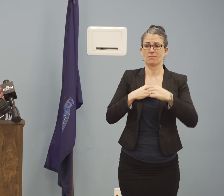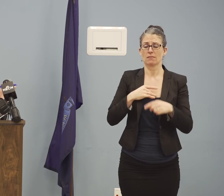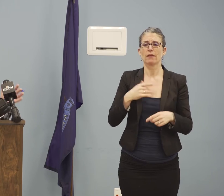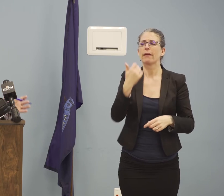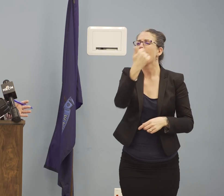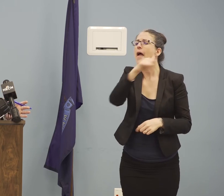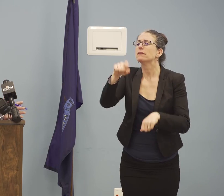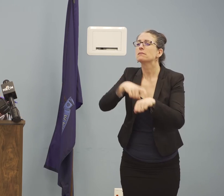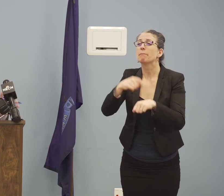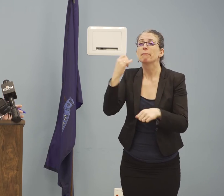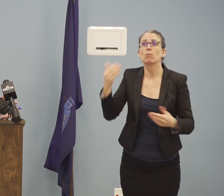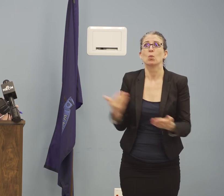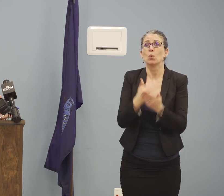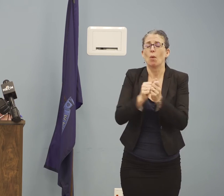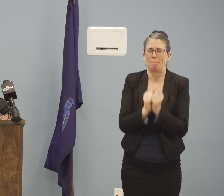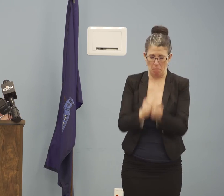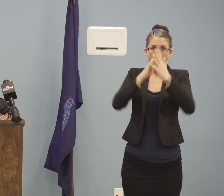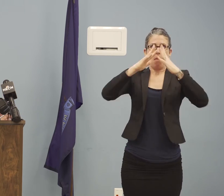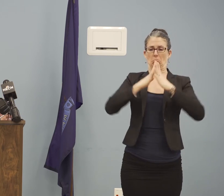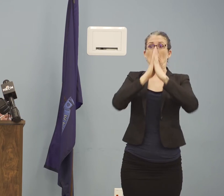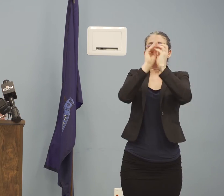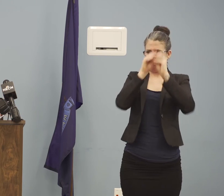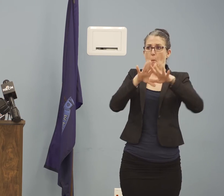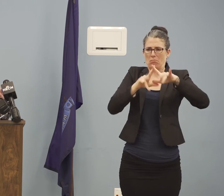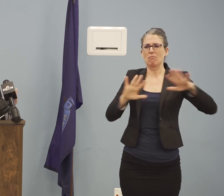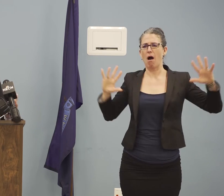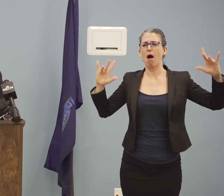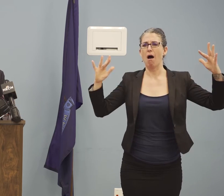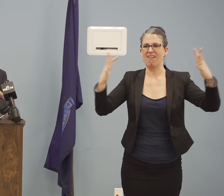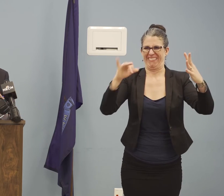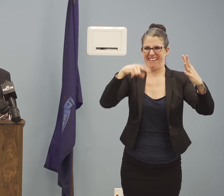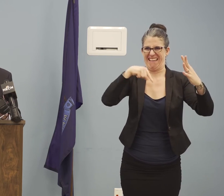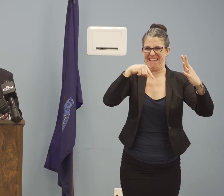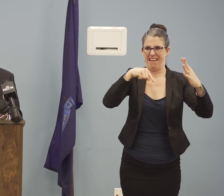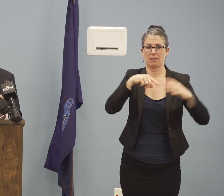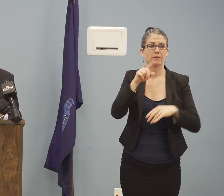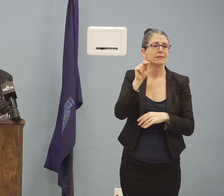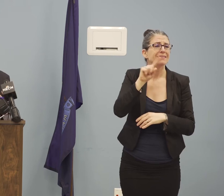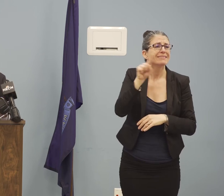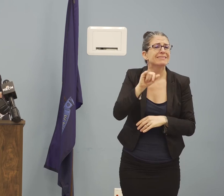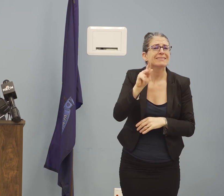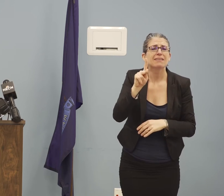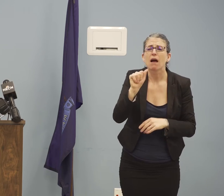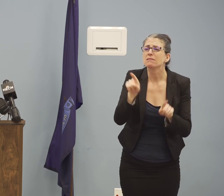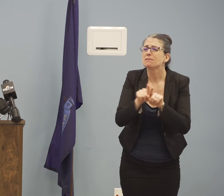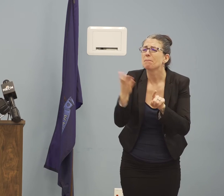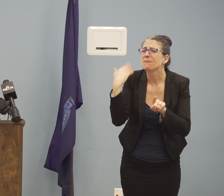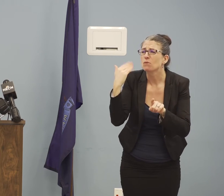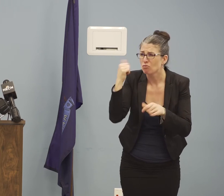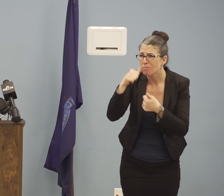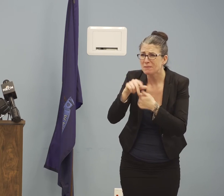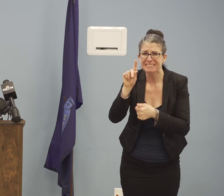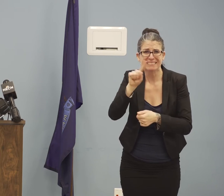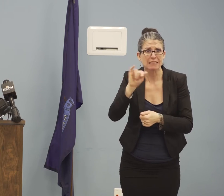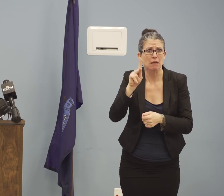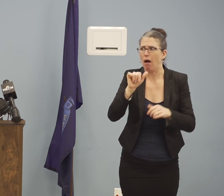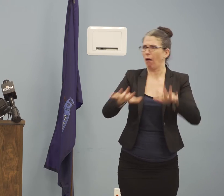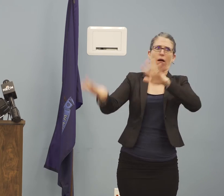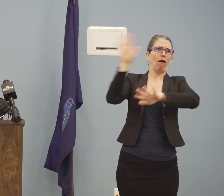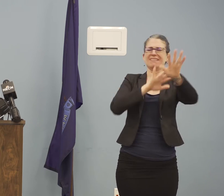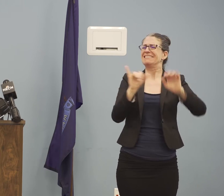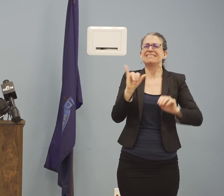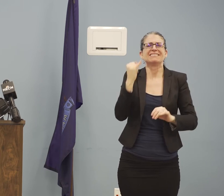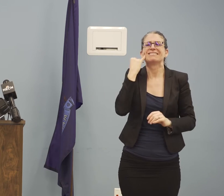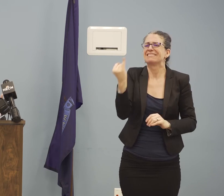or any infectious disease outbreak, there is always the question of how much of the iceberg are we